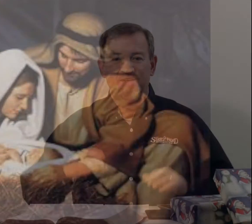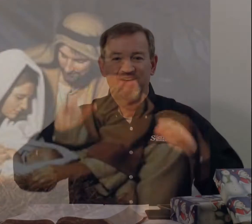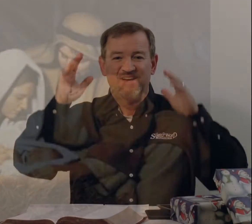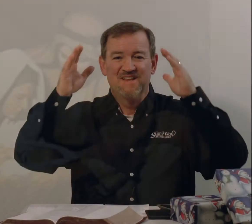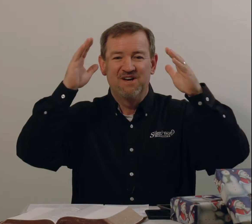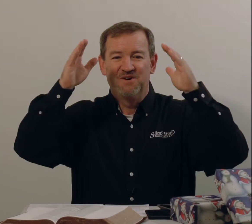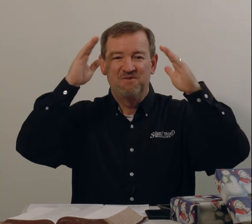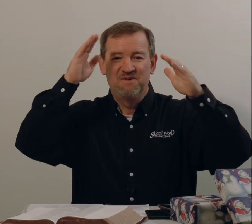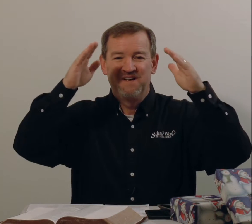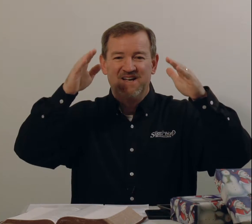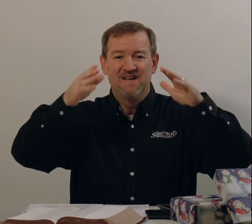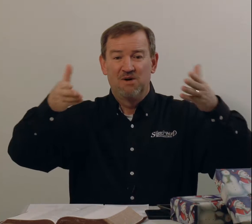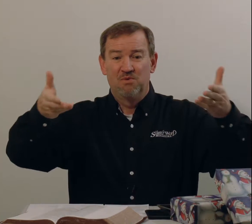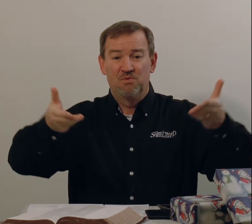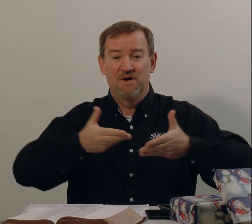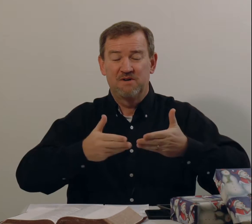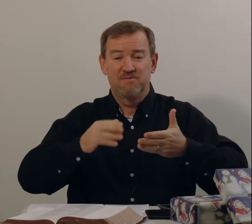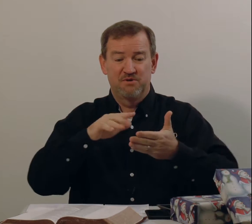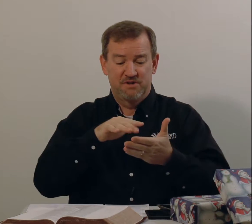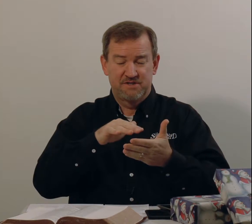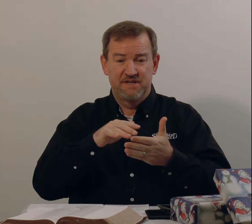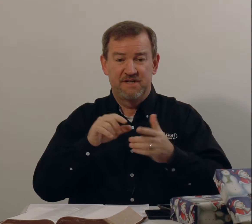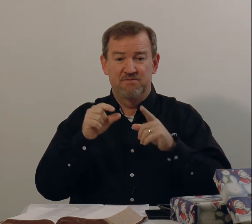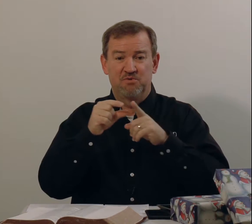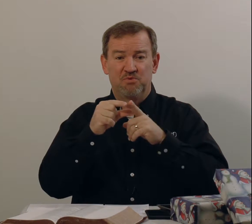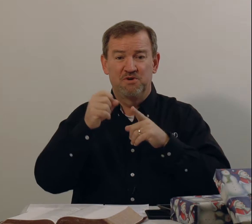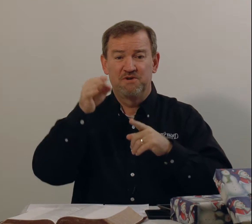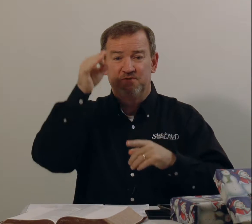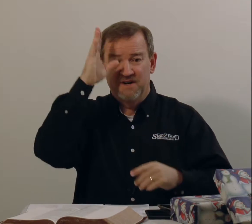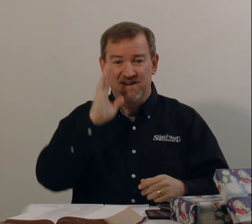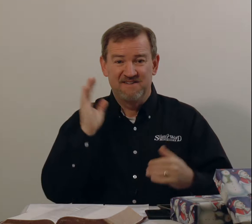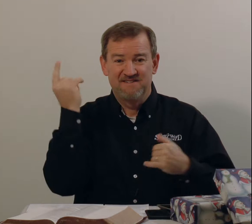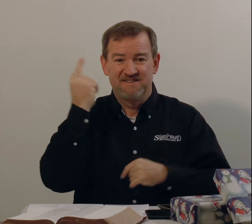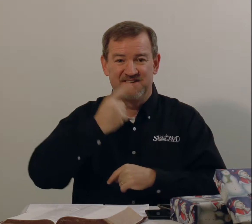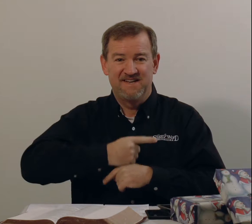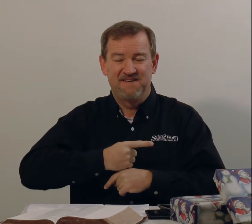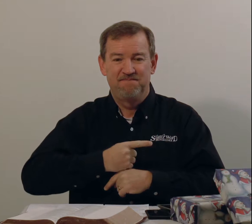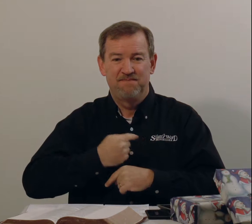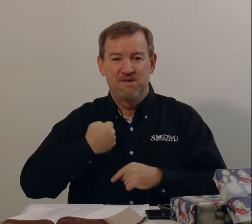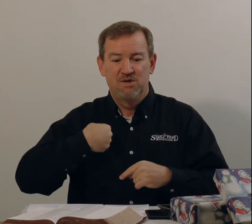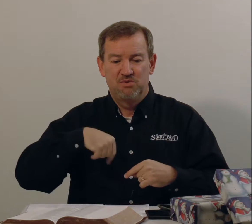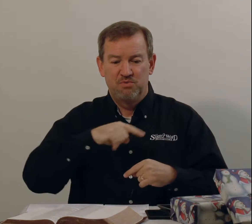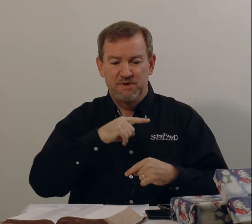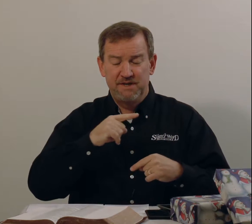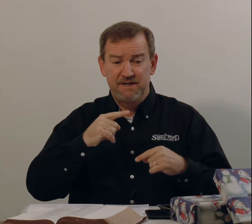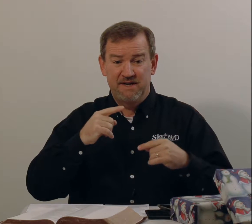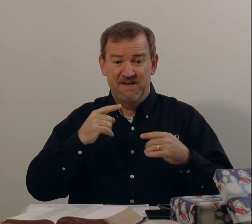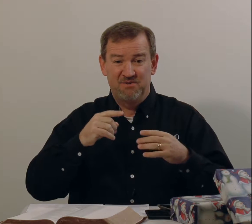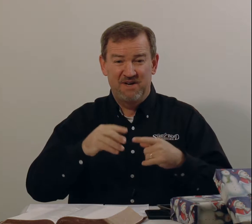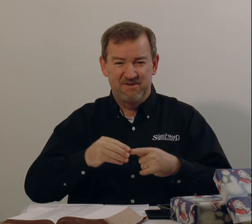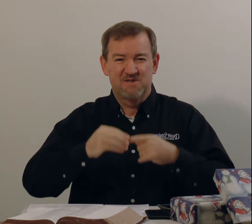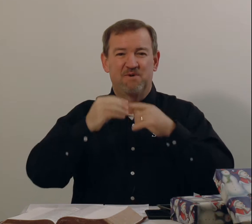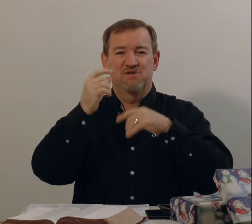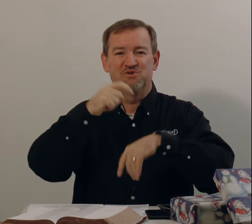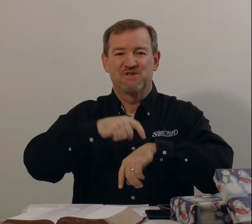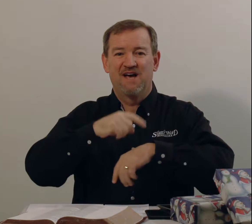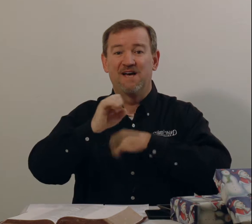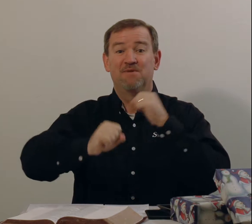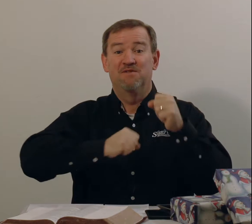Hello. Welcome to our study of the Word of God today. We have a special time of